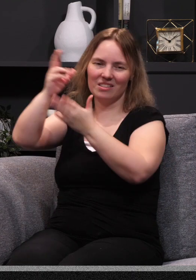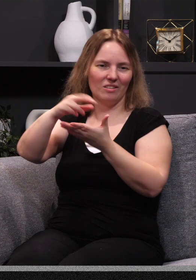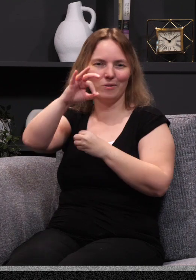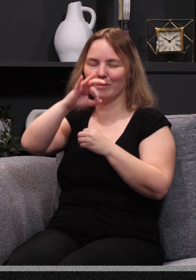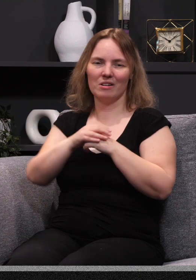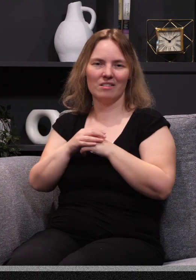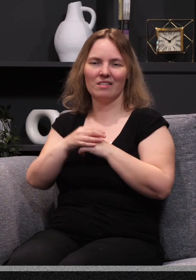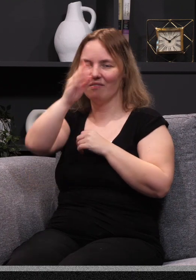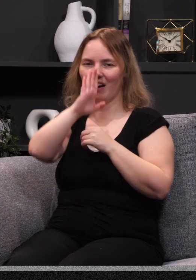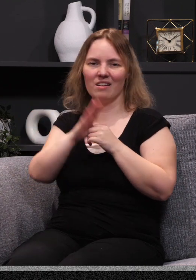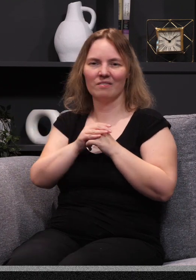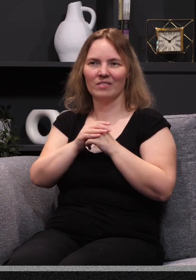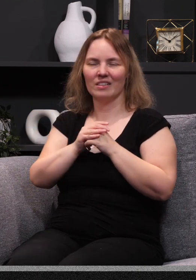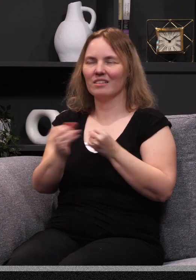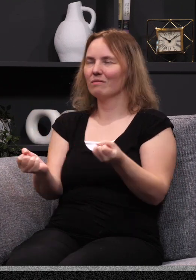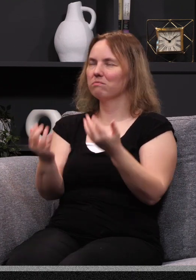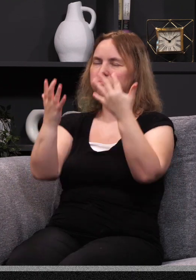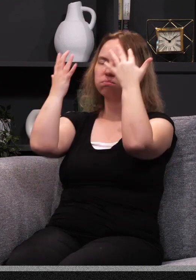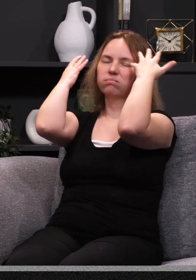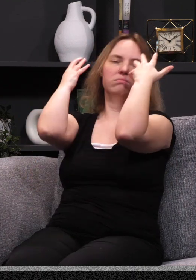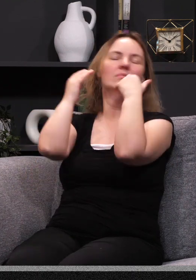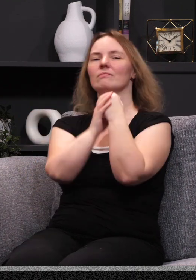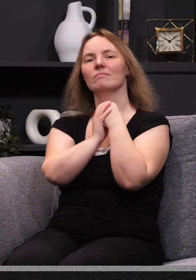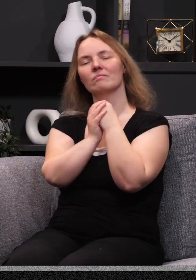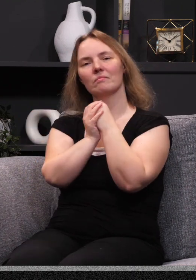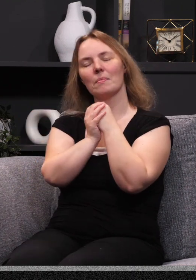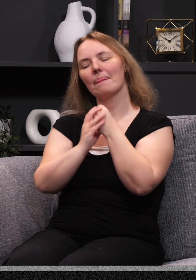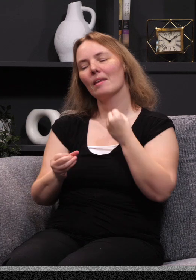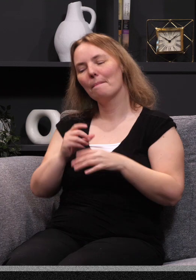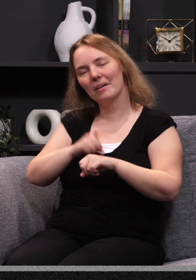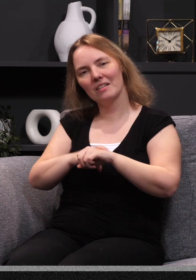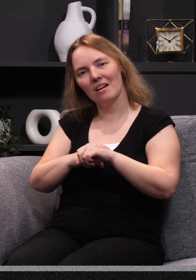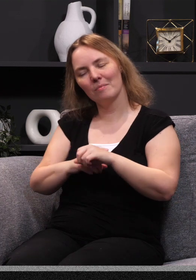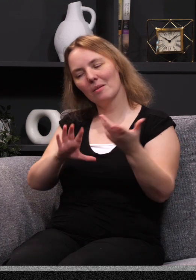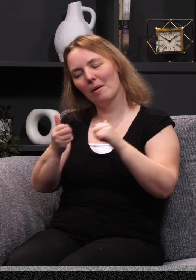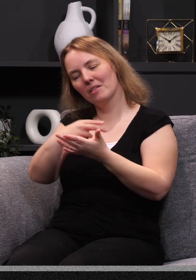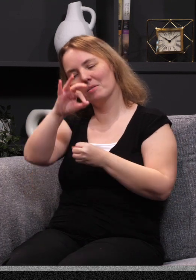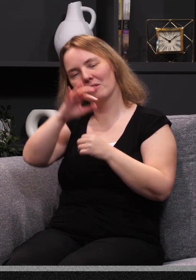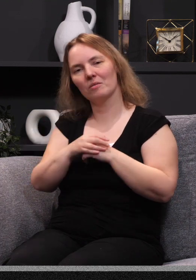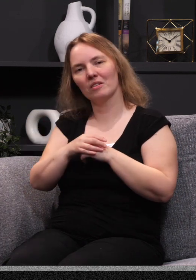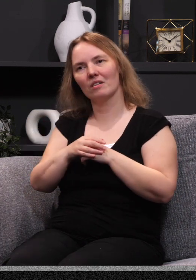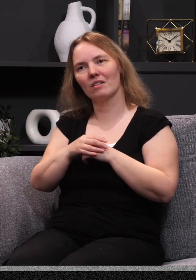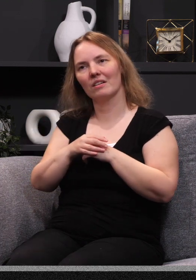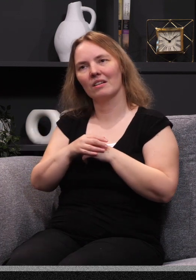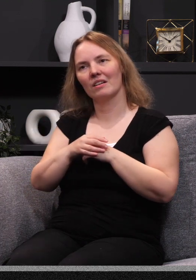tangible presence of the Holy Spirit of God coming upon you. In fact, oftentimes, the baptism with the Holy Spirit has been